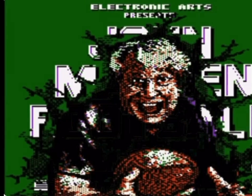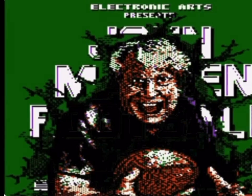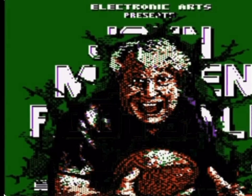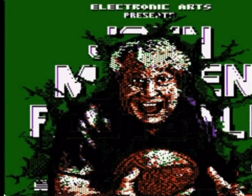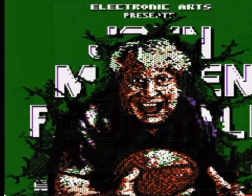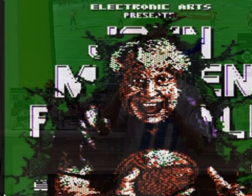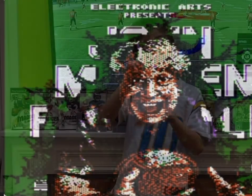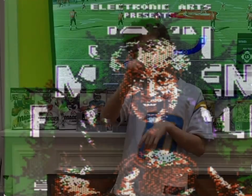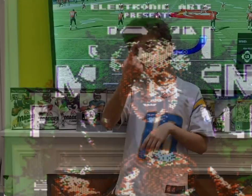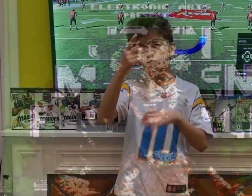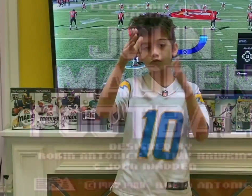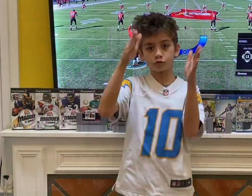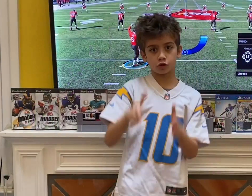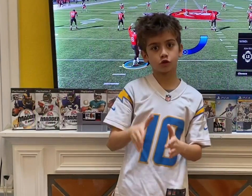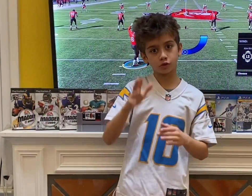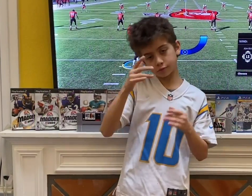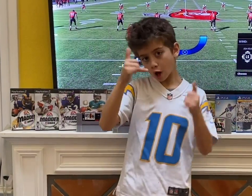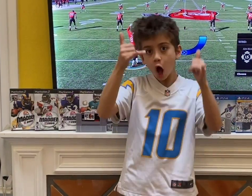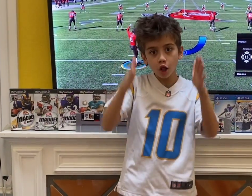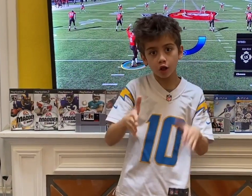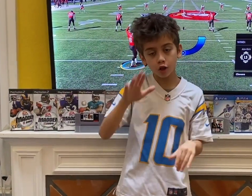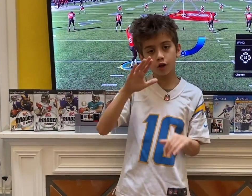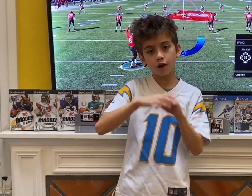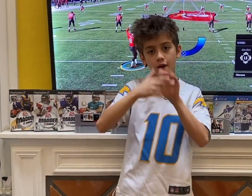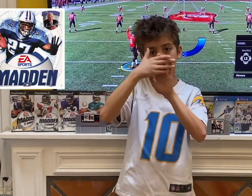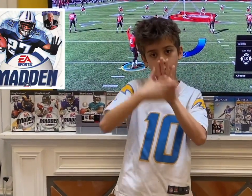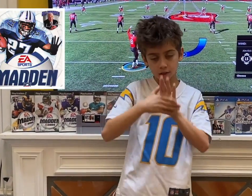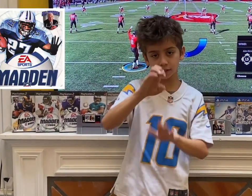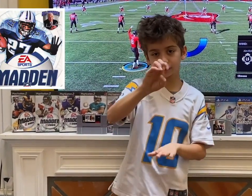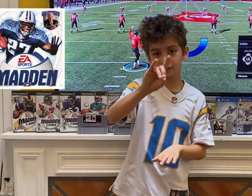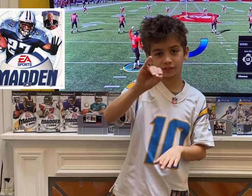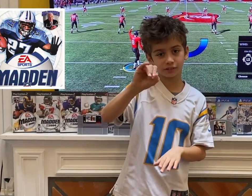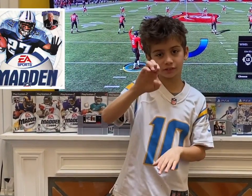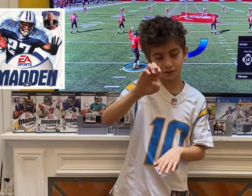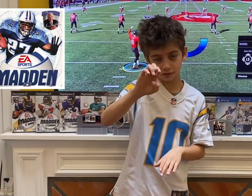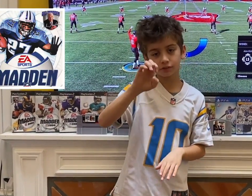But in 2001, the covers featured NFL players, starting with Eddie George.